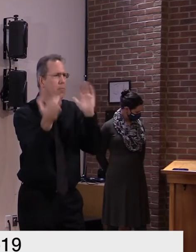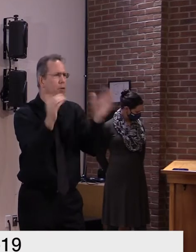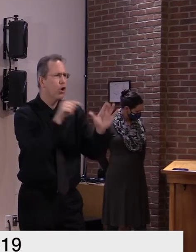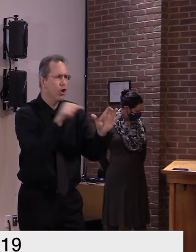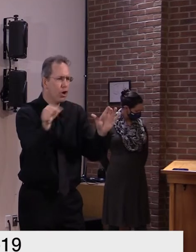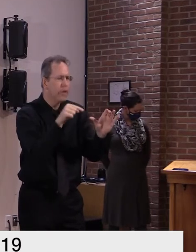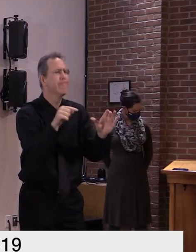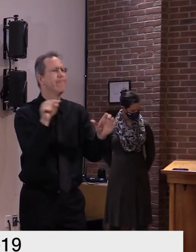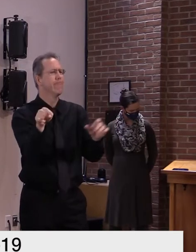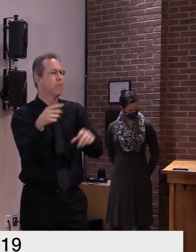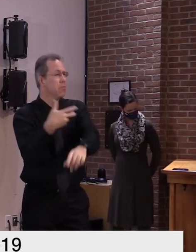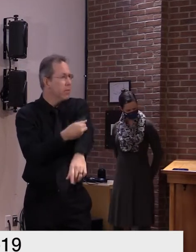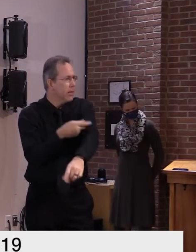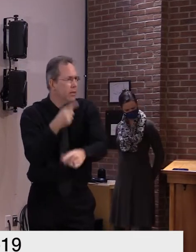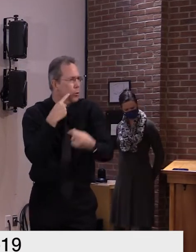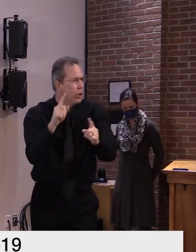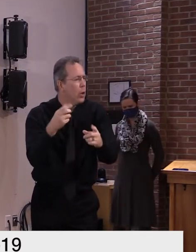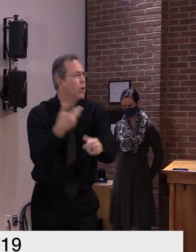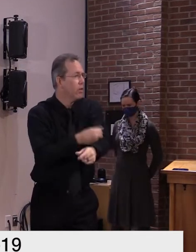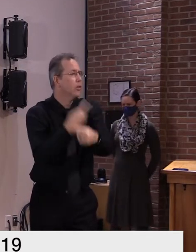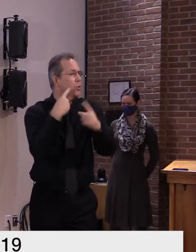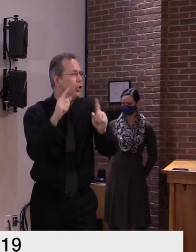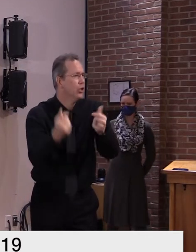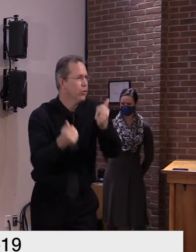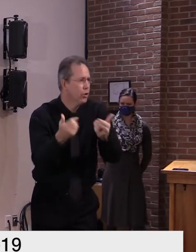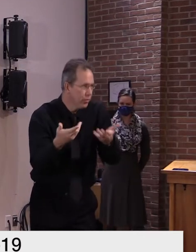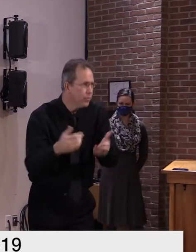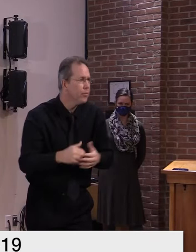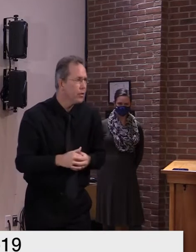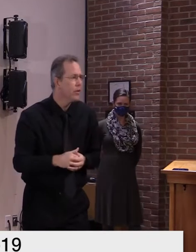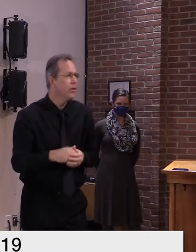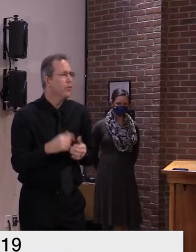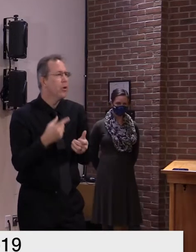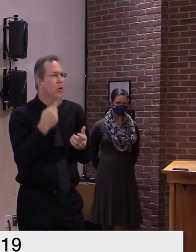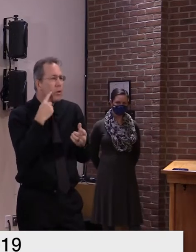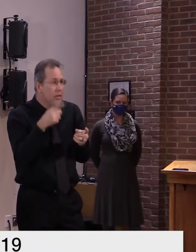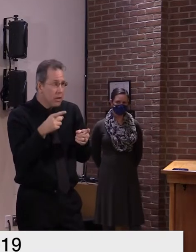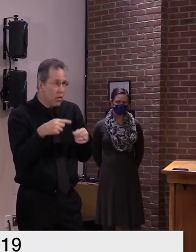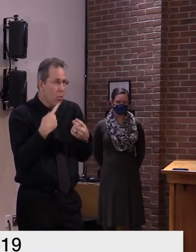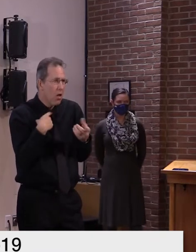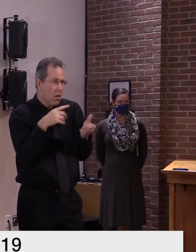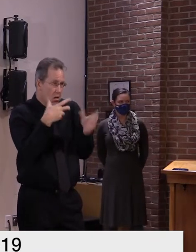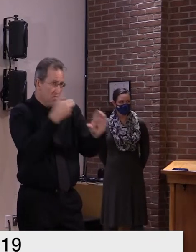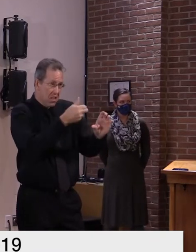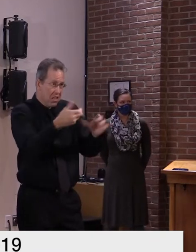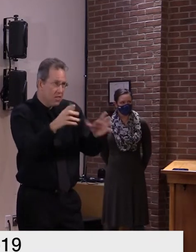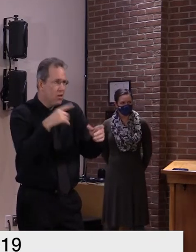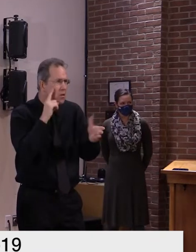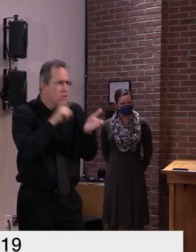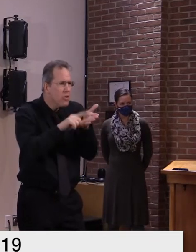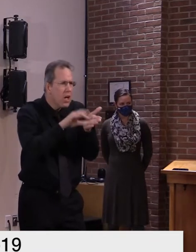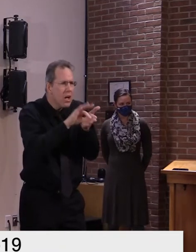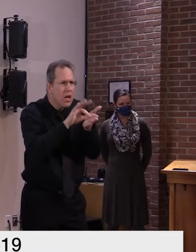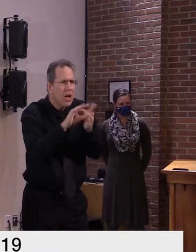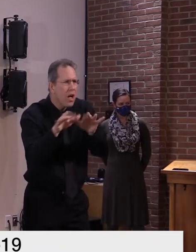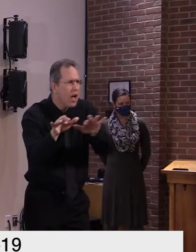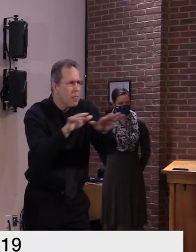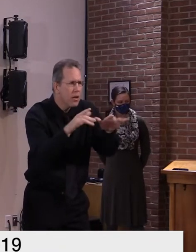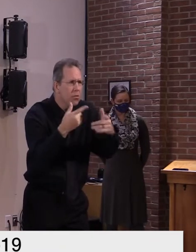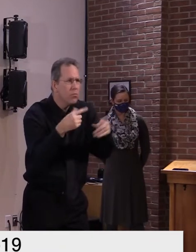are the harms reported and kept track of so that we know exactly what kind of events are occurring